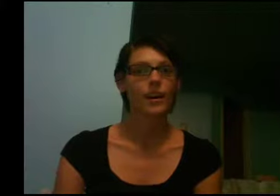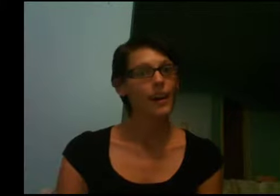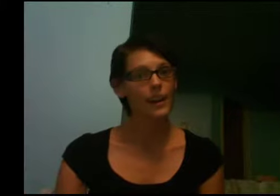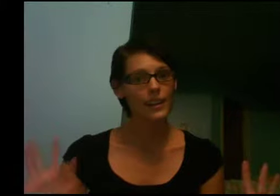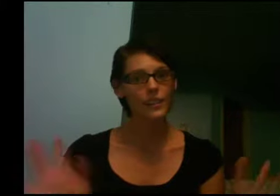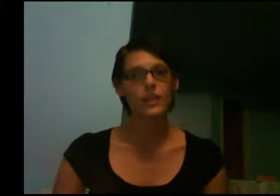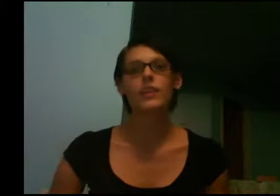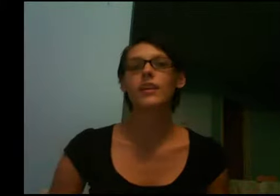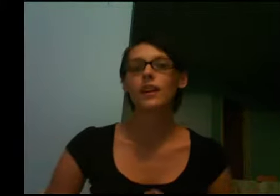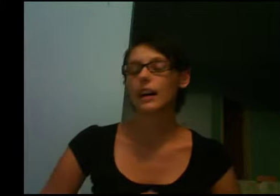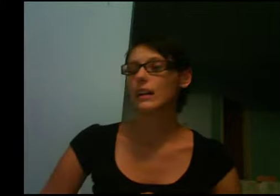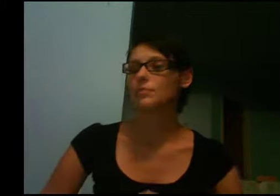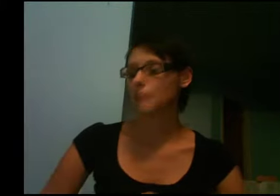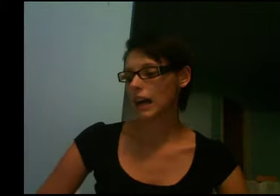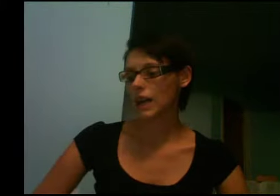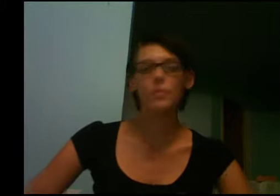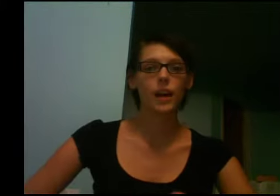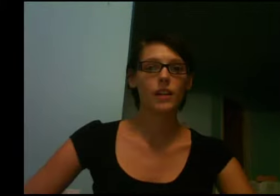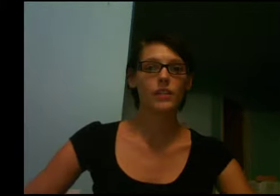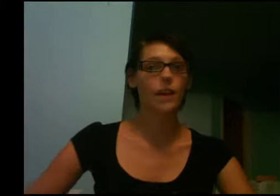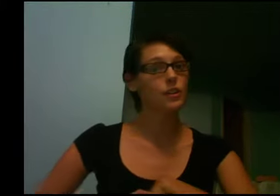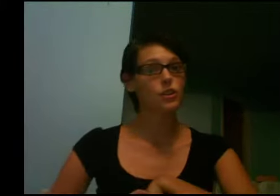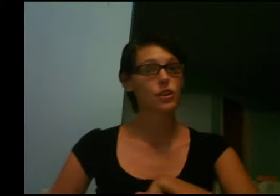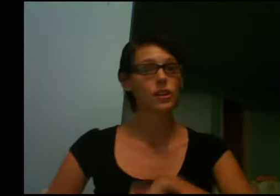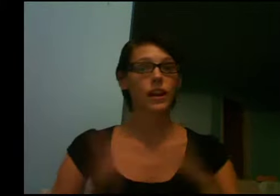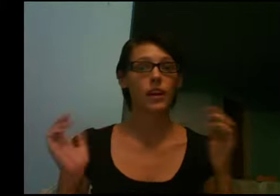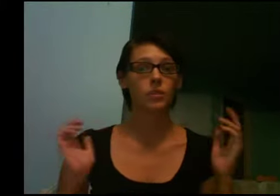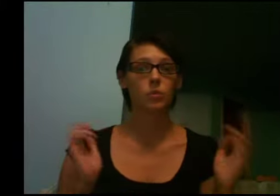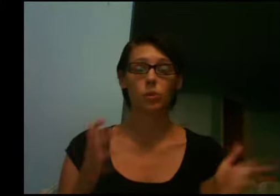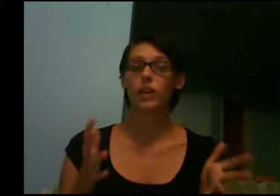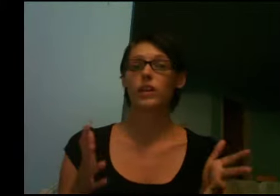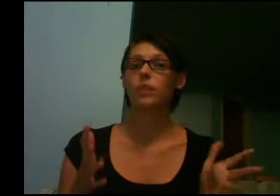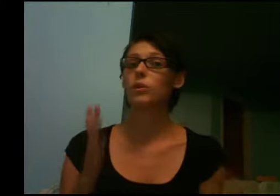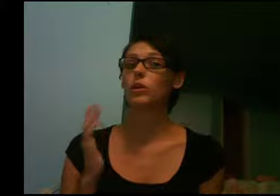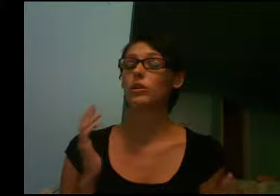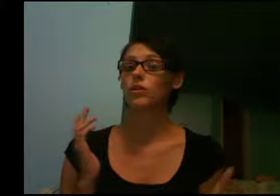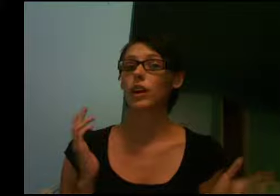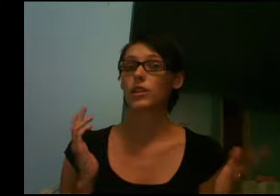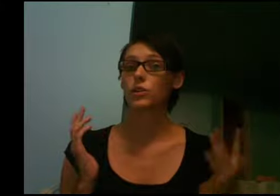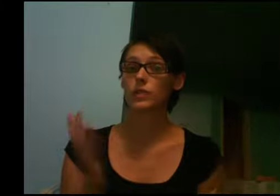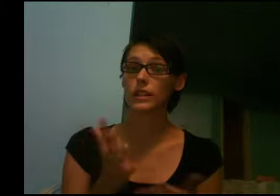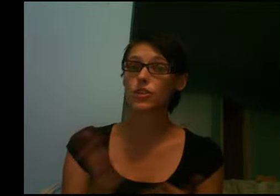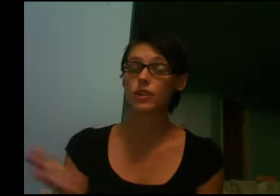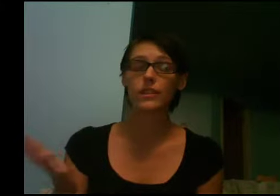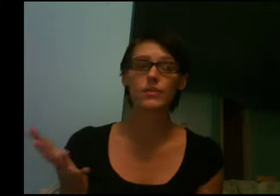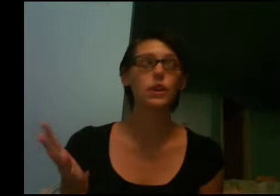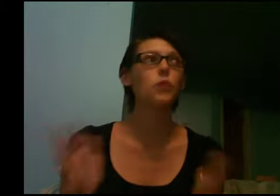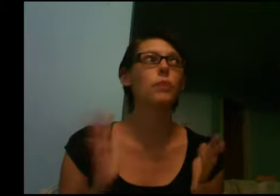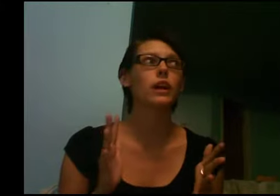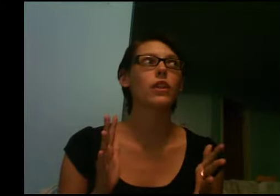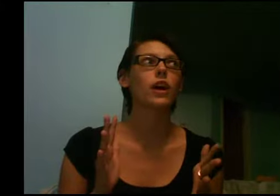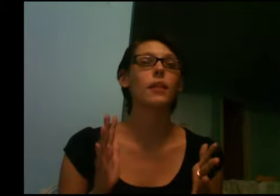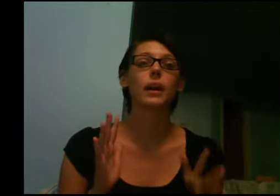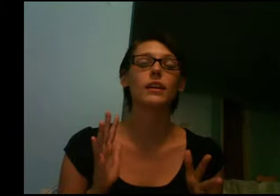Hi, David. I'm not entirely sure yet what I'm going to try to teach in this video, but I thought I might